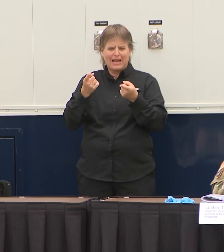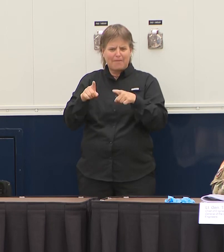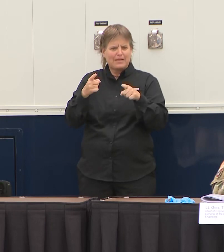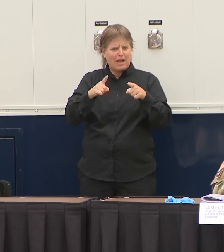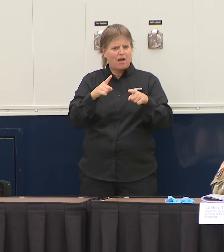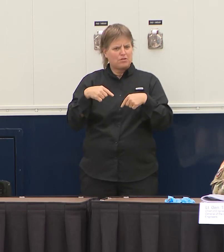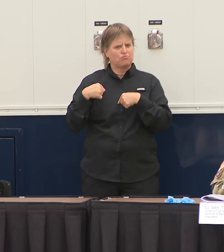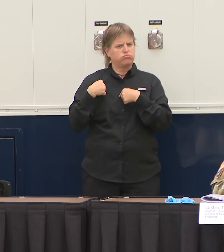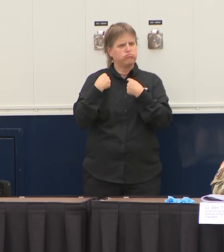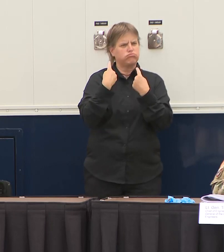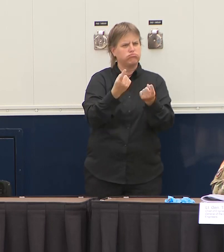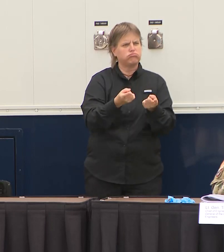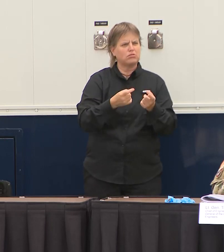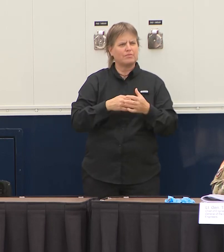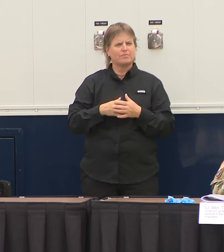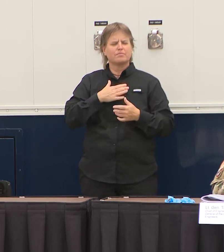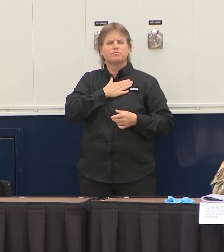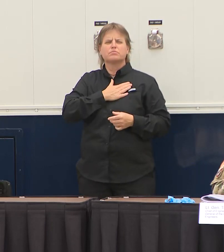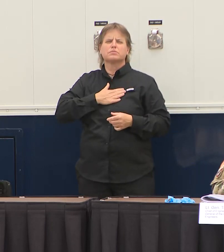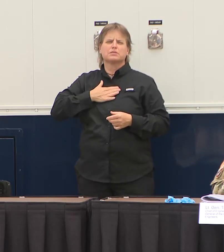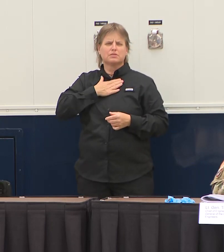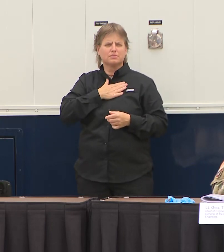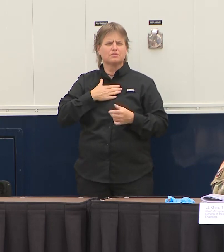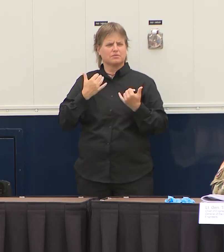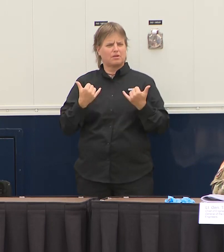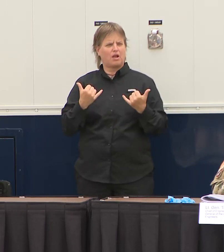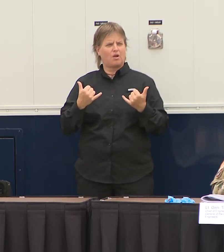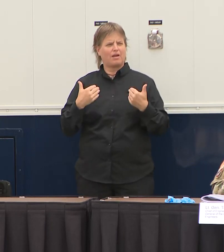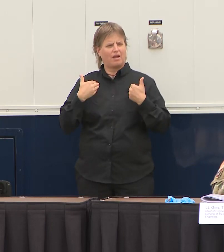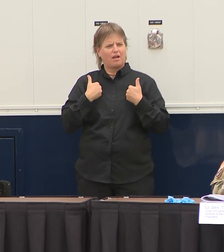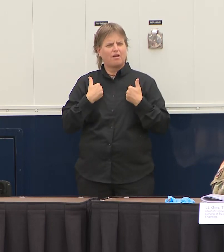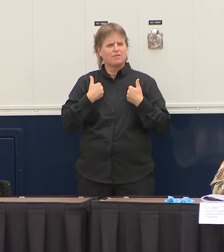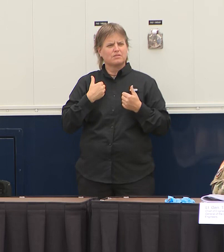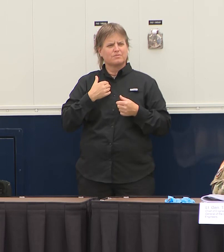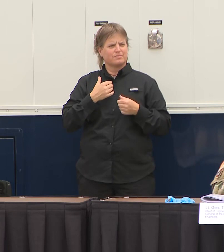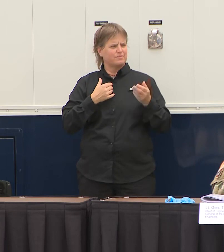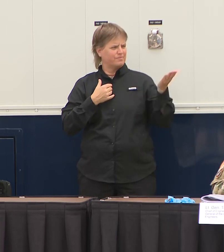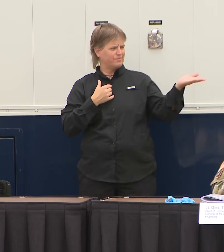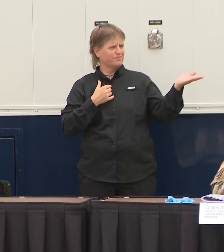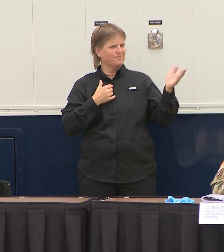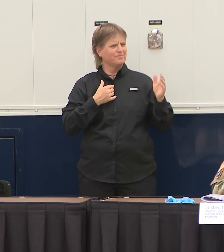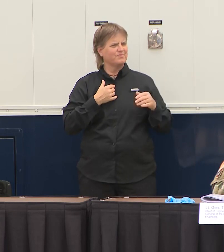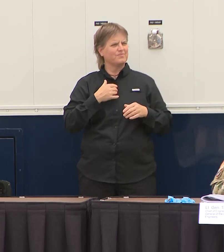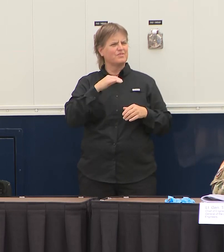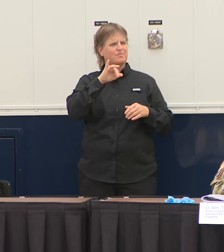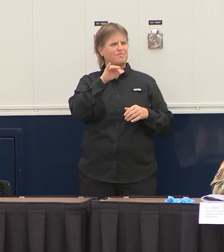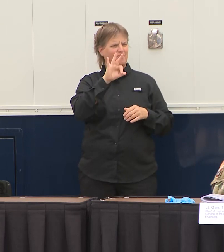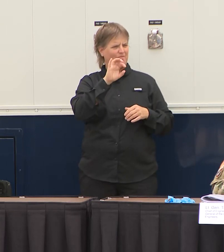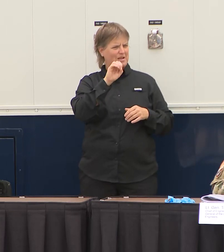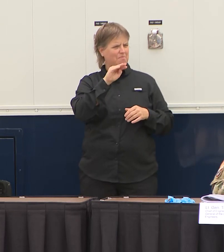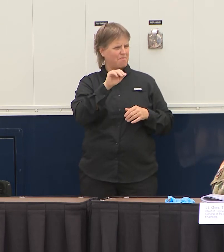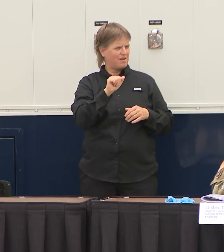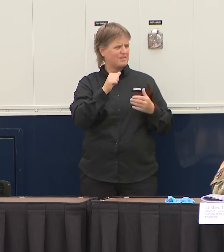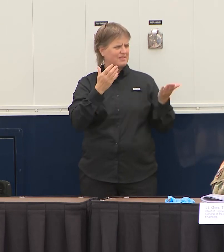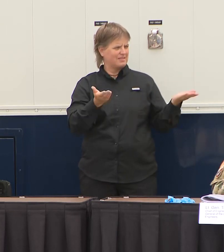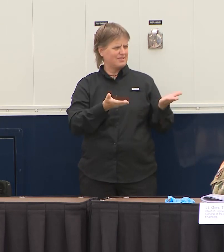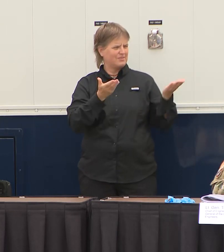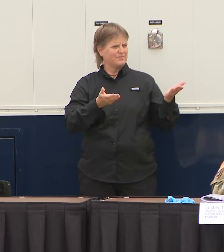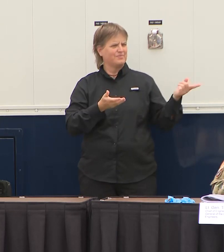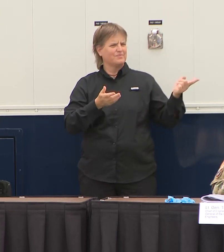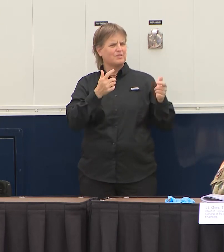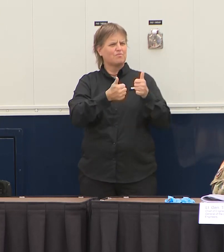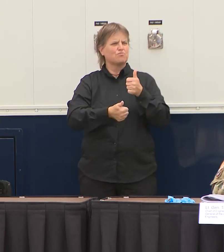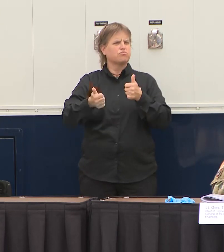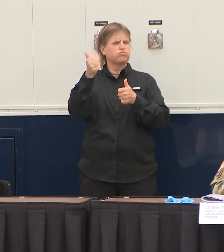and I'm pleased with Jared Moskowitz his leadership who's here heading our Department of Emergency Management you know this has been the